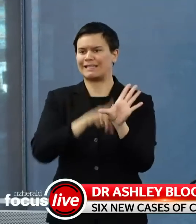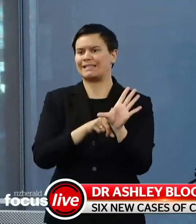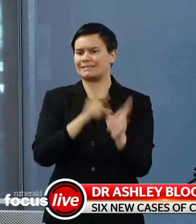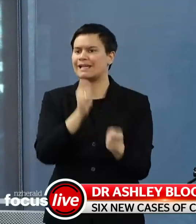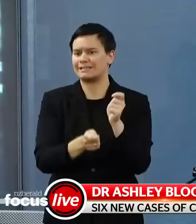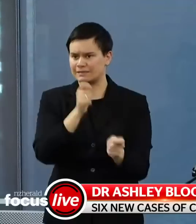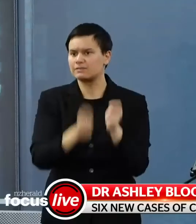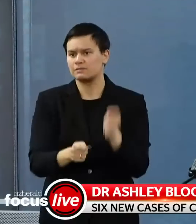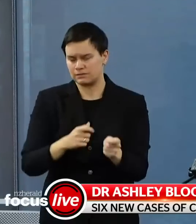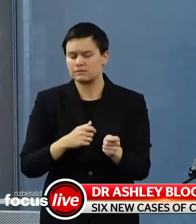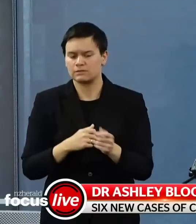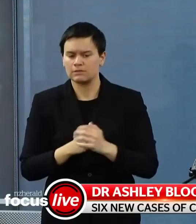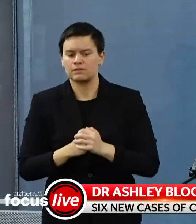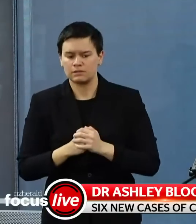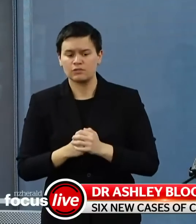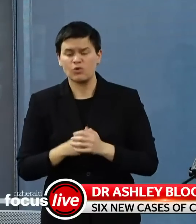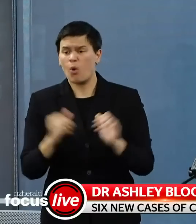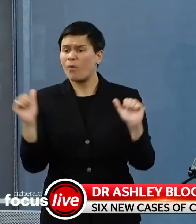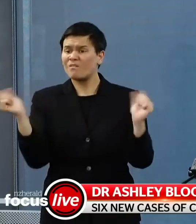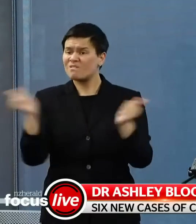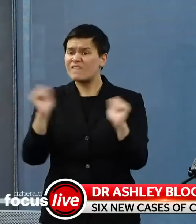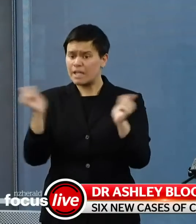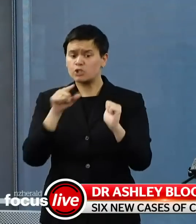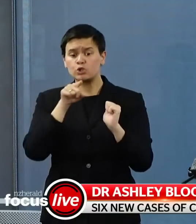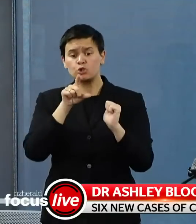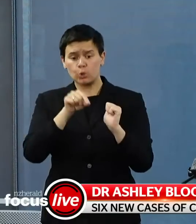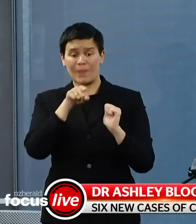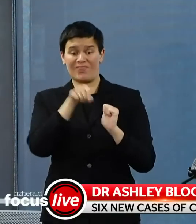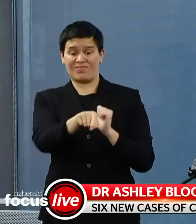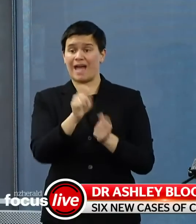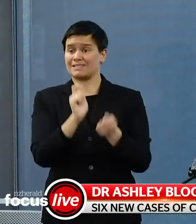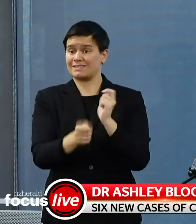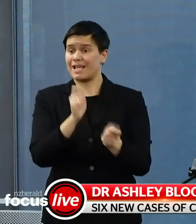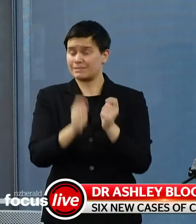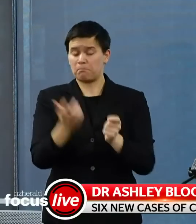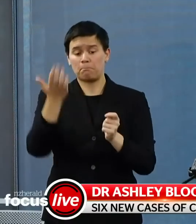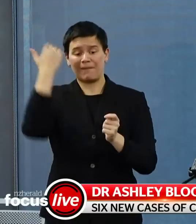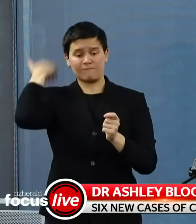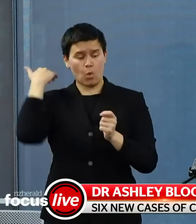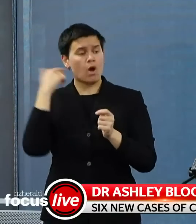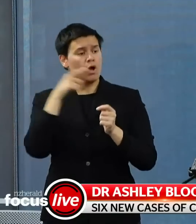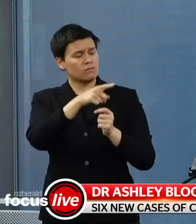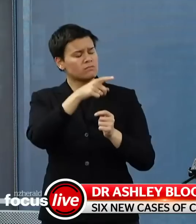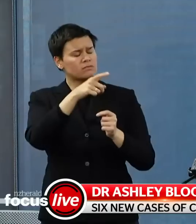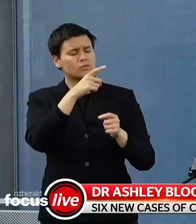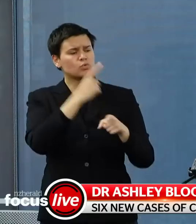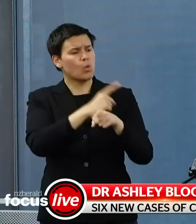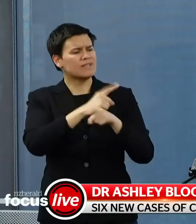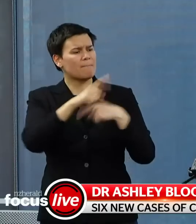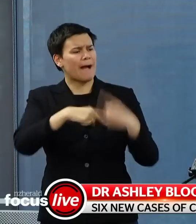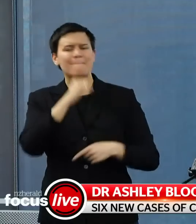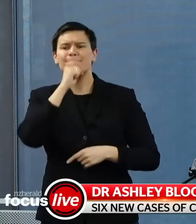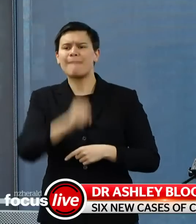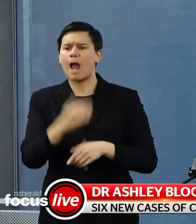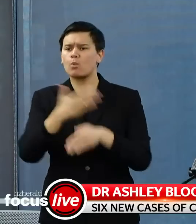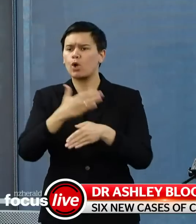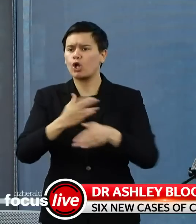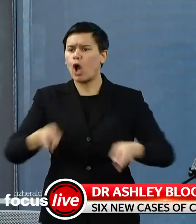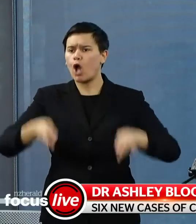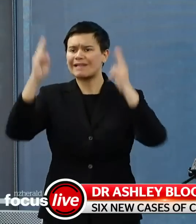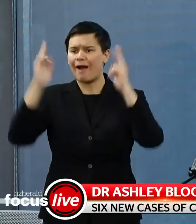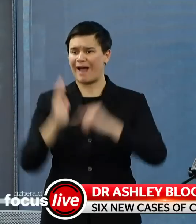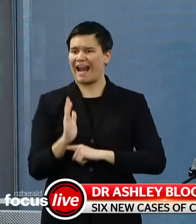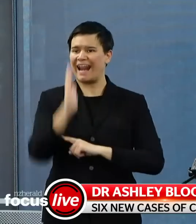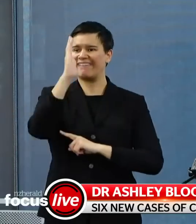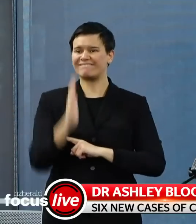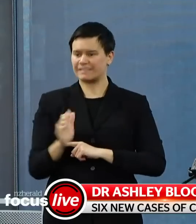we did serological testing on a number of the co-workers of the person at the Ridges Hotel. And as part of trying to find out whether he may have